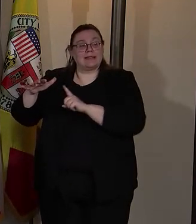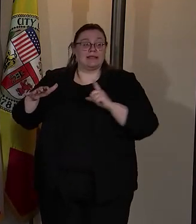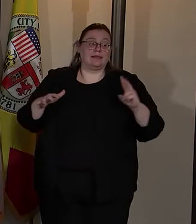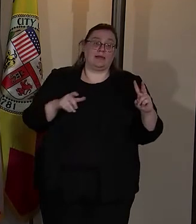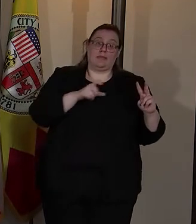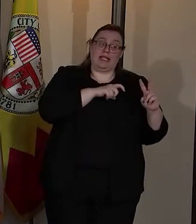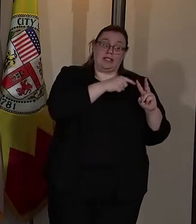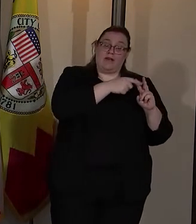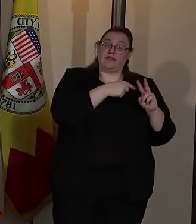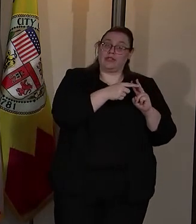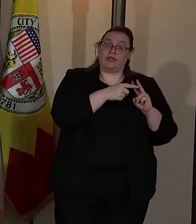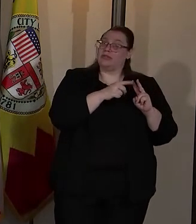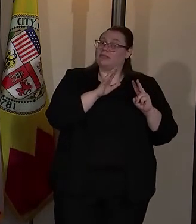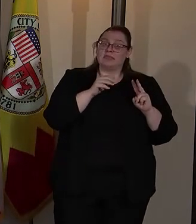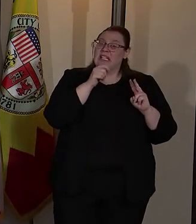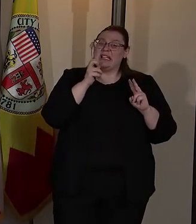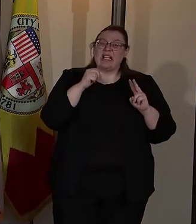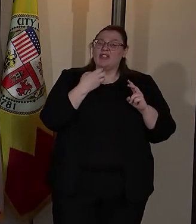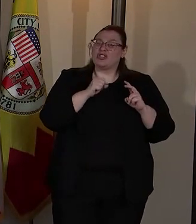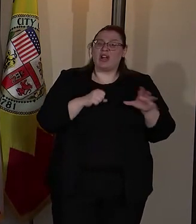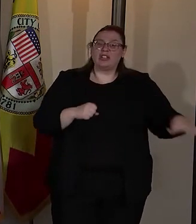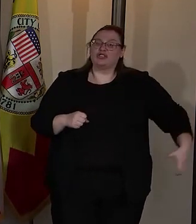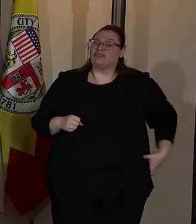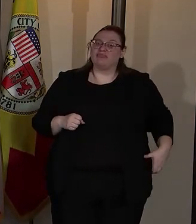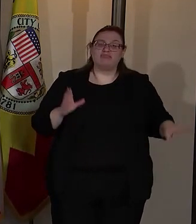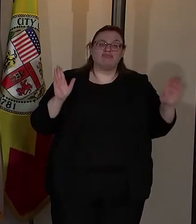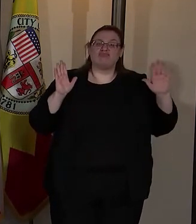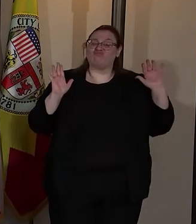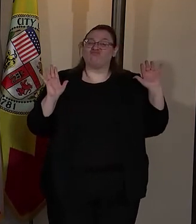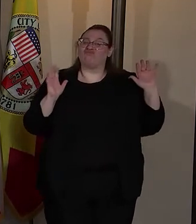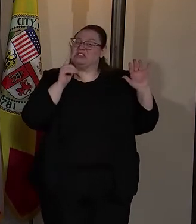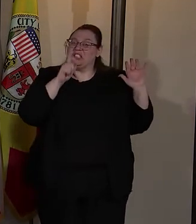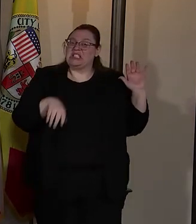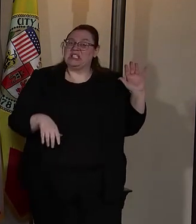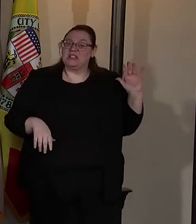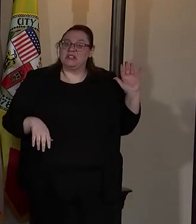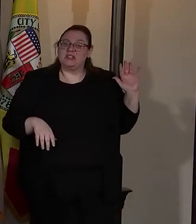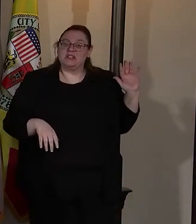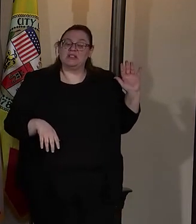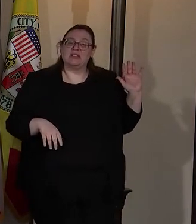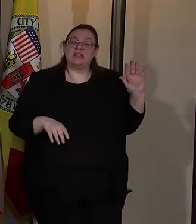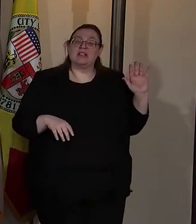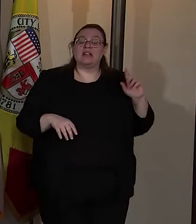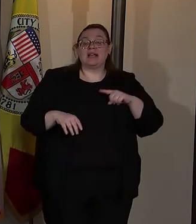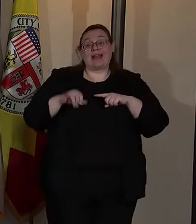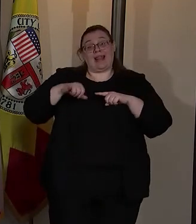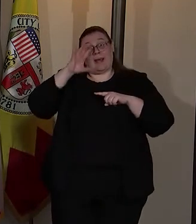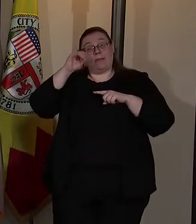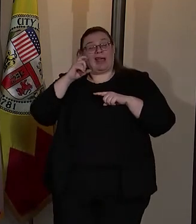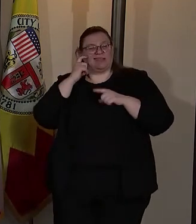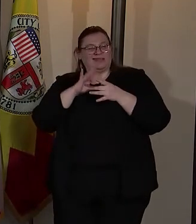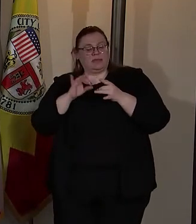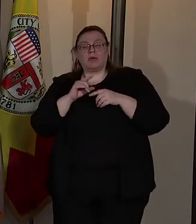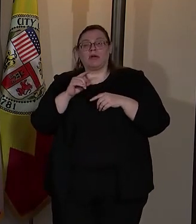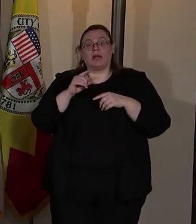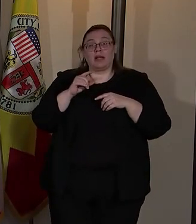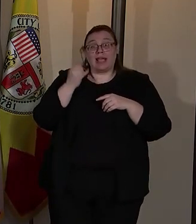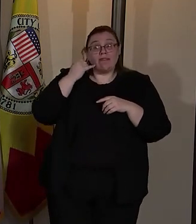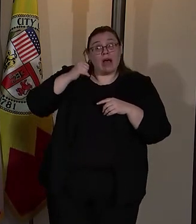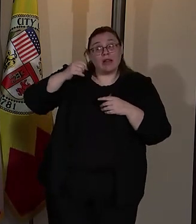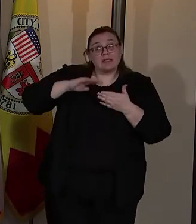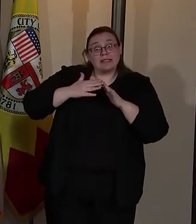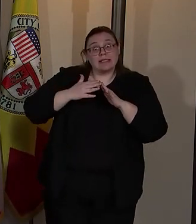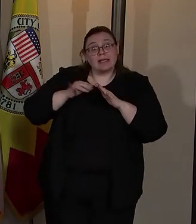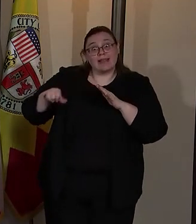didn't even reach for their holsters. Somewhere else, Mr. Jobert said, that kid would have been dead.